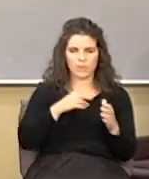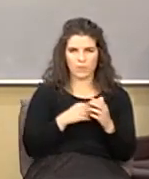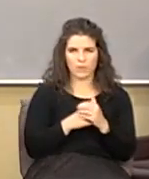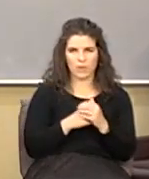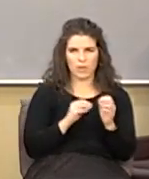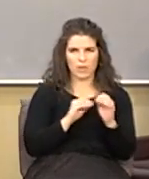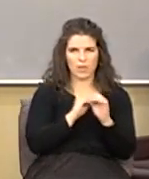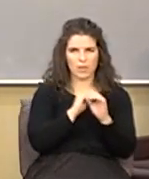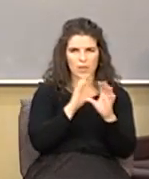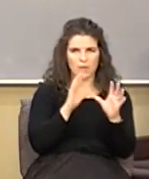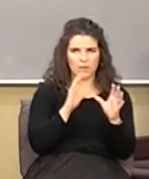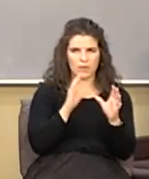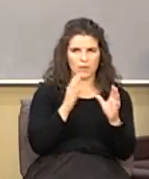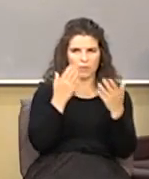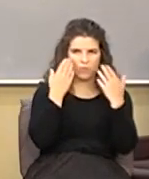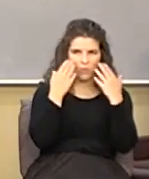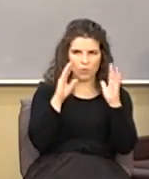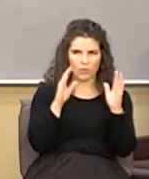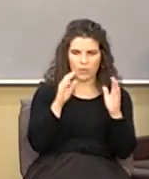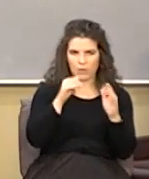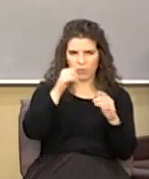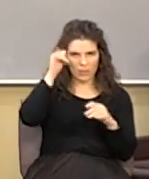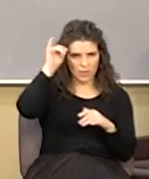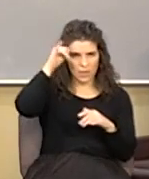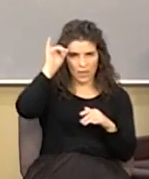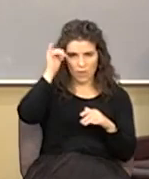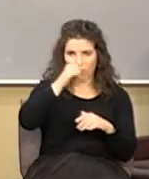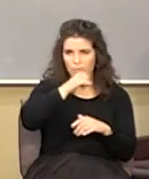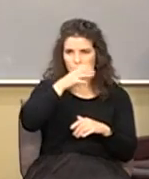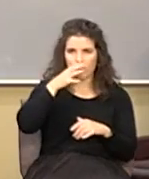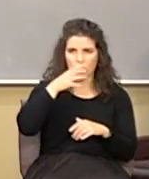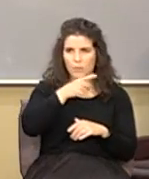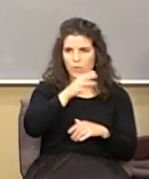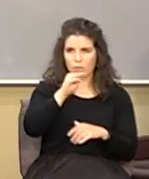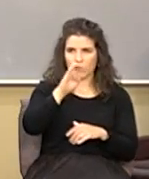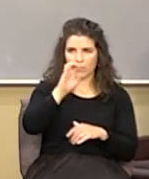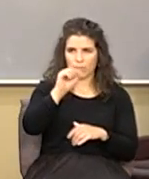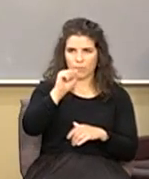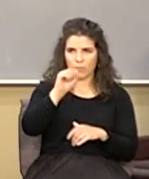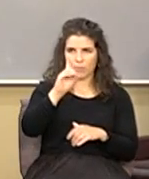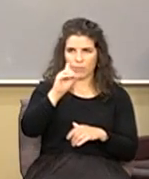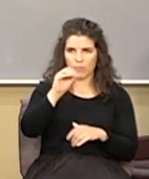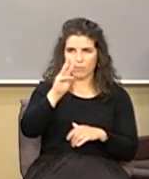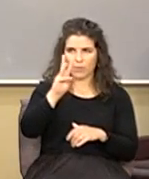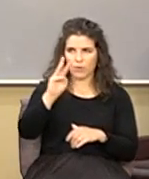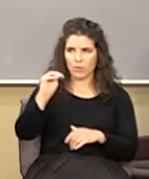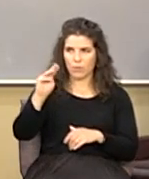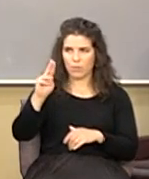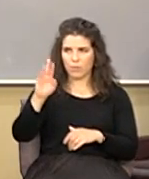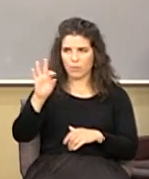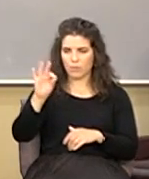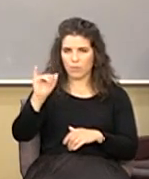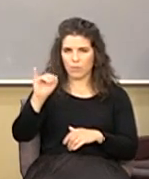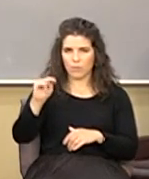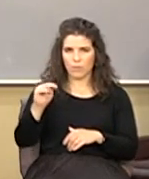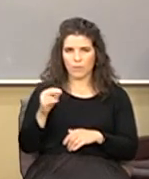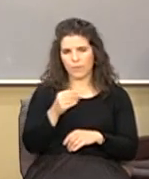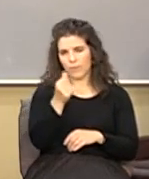obviously you don't know about cow pastures how many of know what a meadow muffin is a couple of you